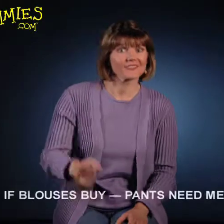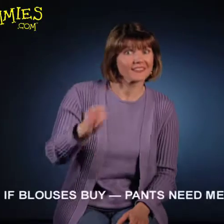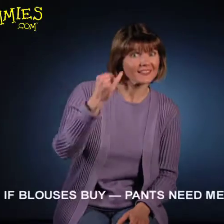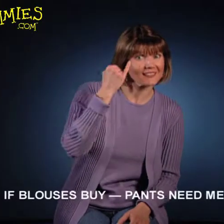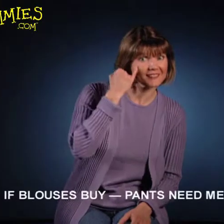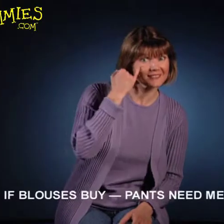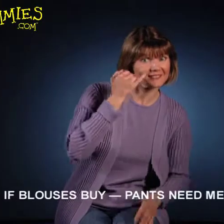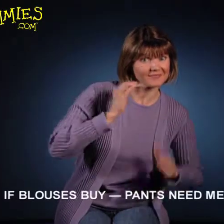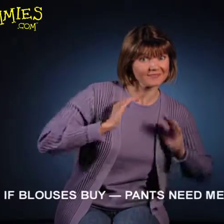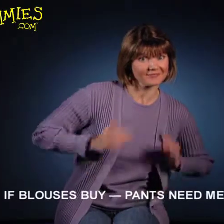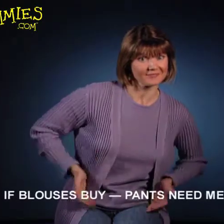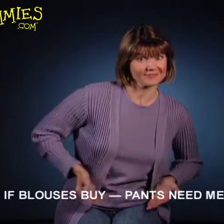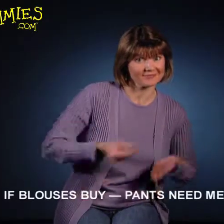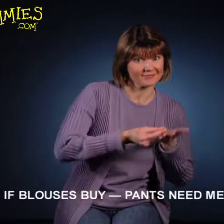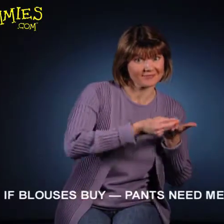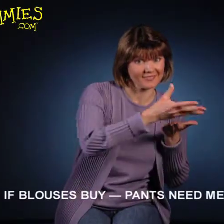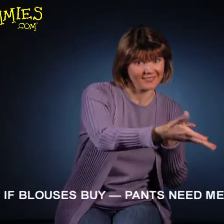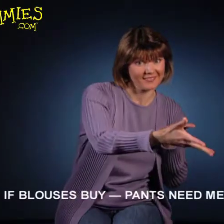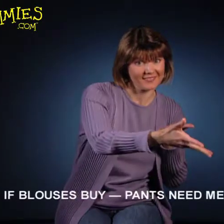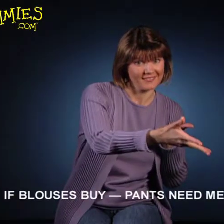If I buy blouses, I'll need pants.